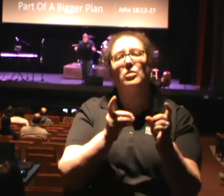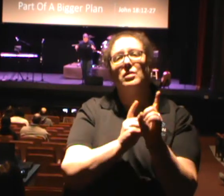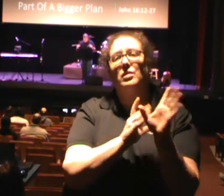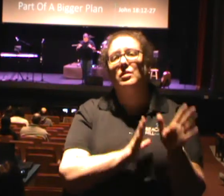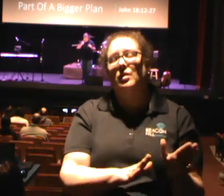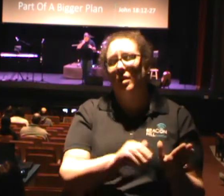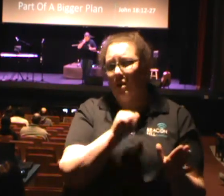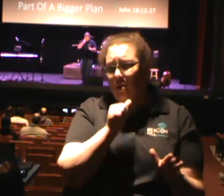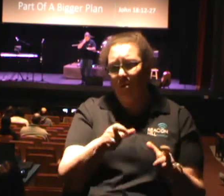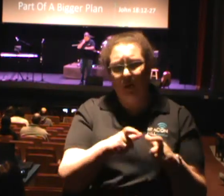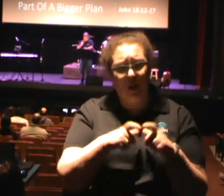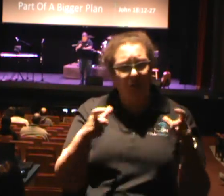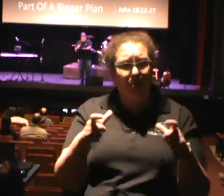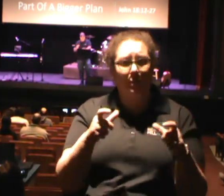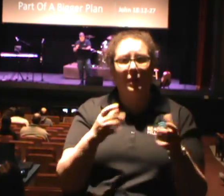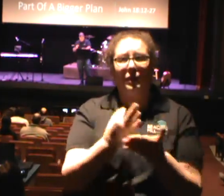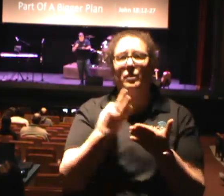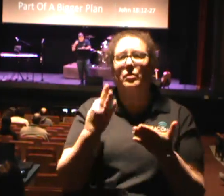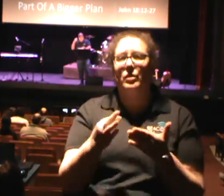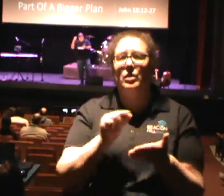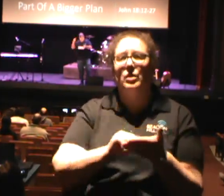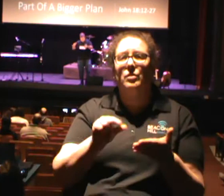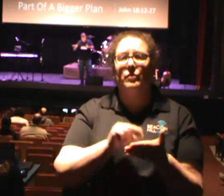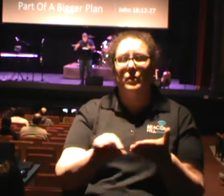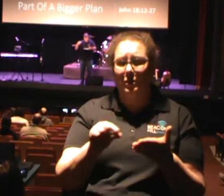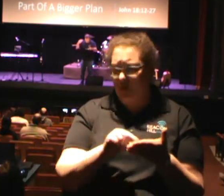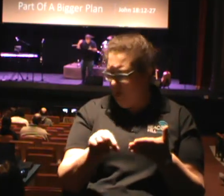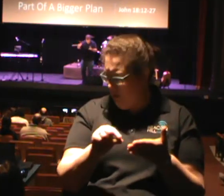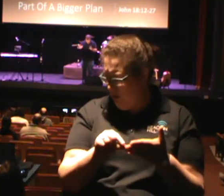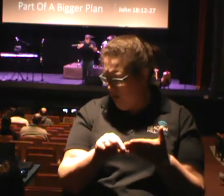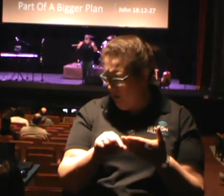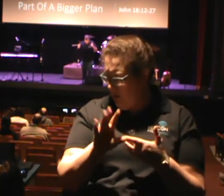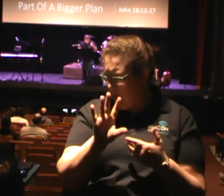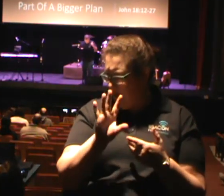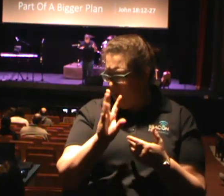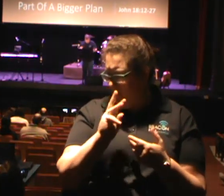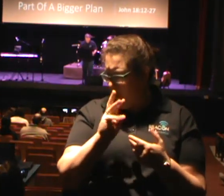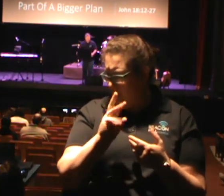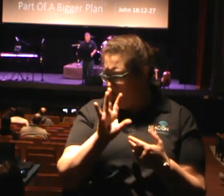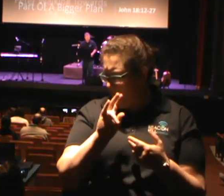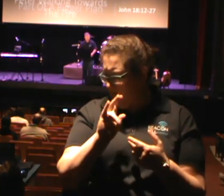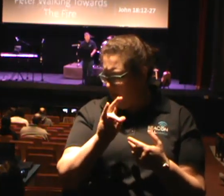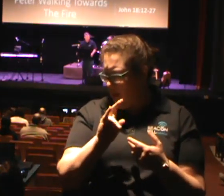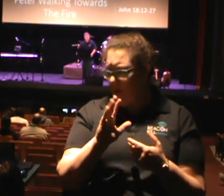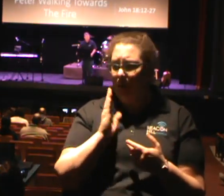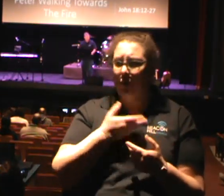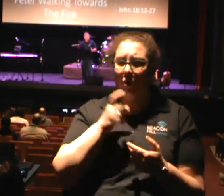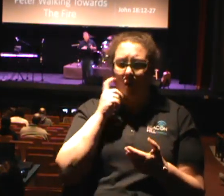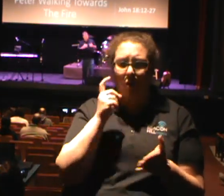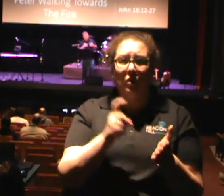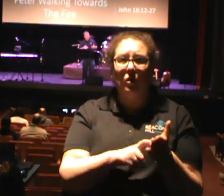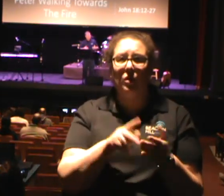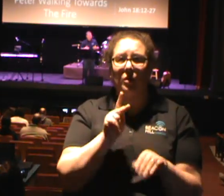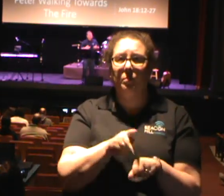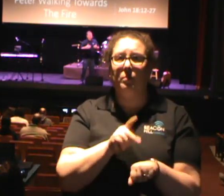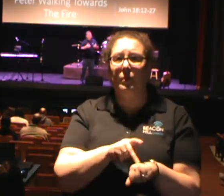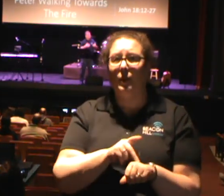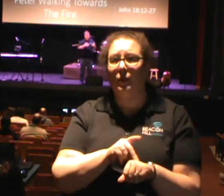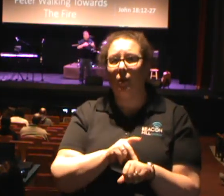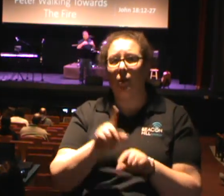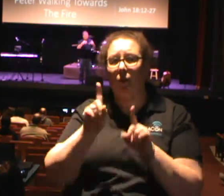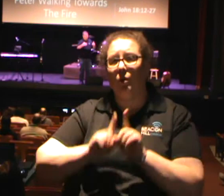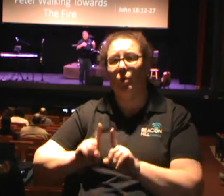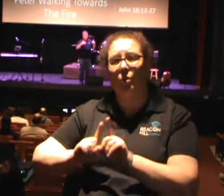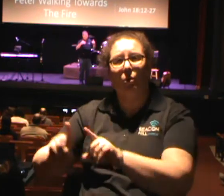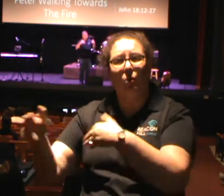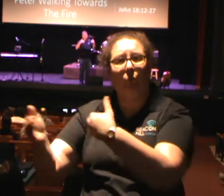In verses 16 and 17 we see Peter walking towards the fire. We know that Peter was